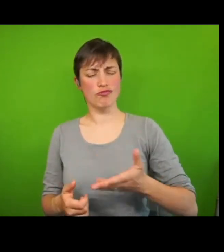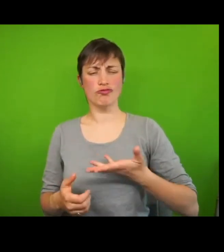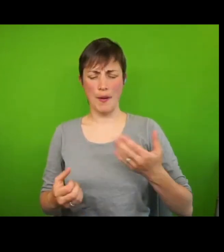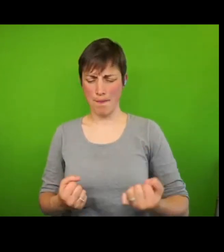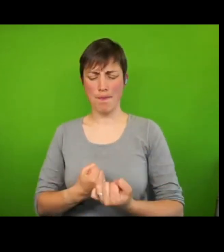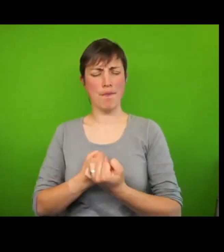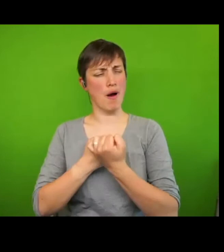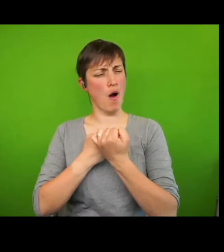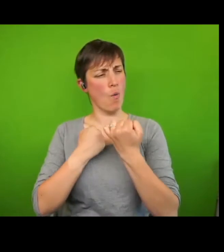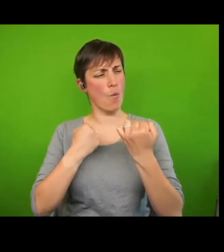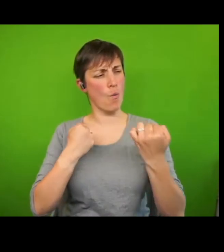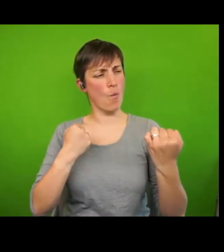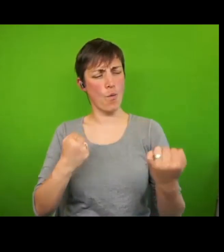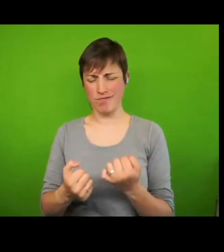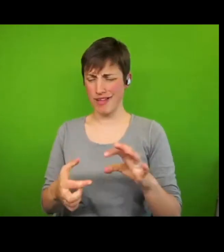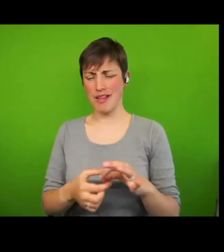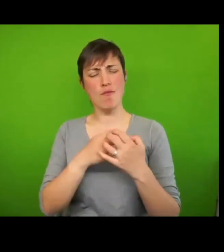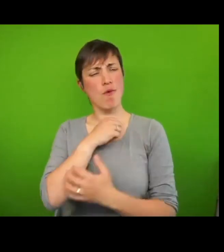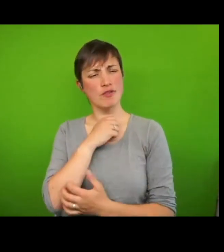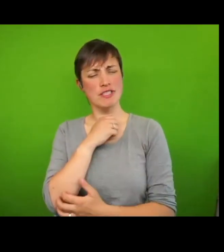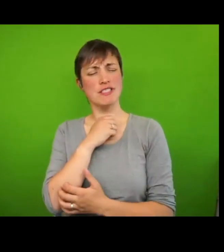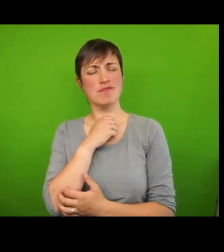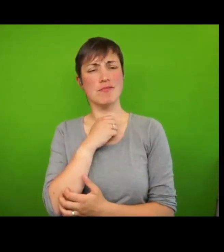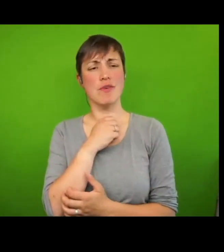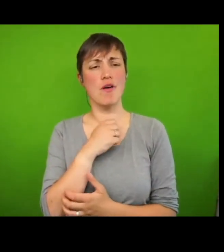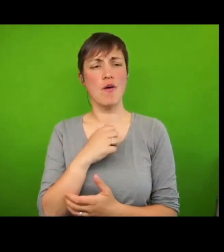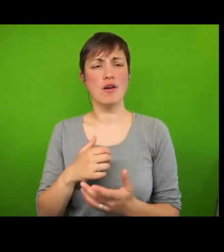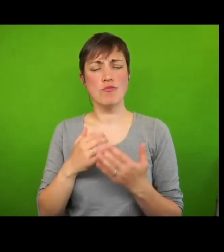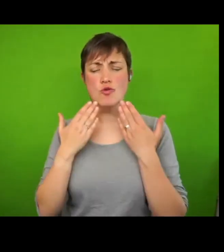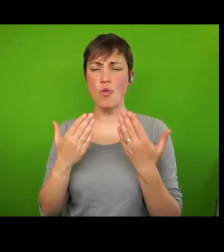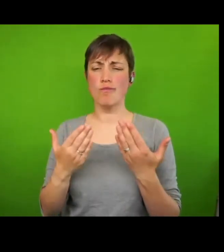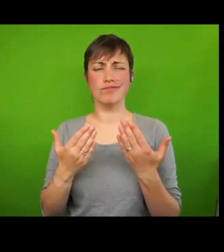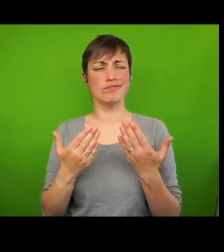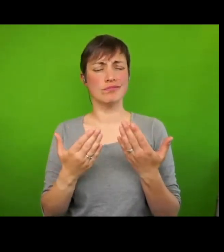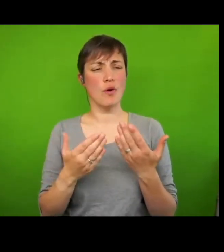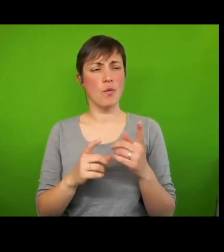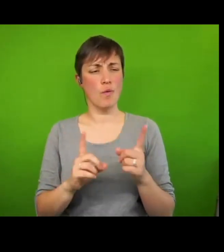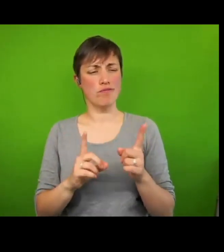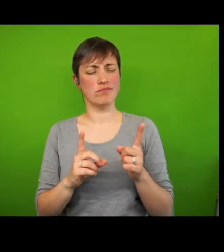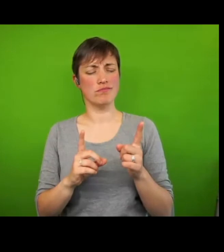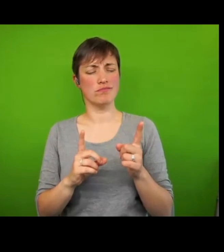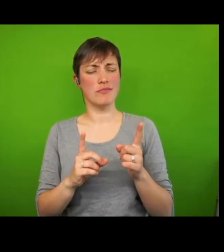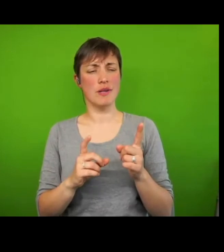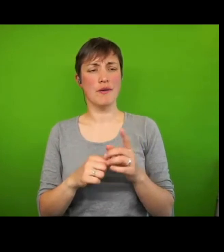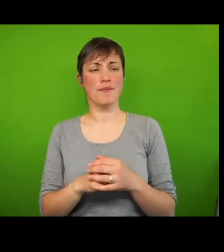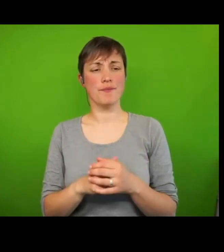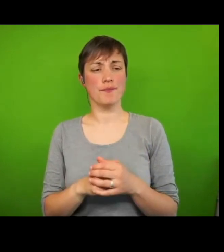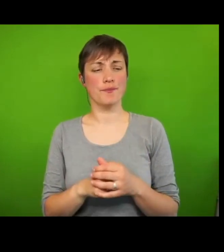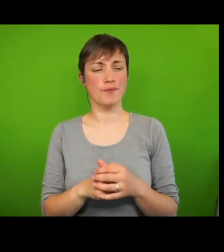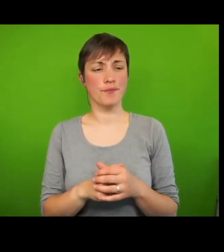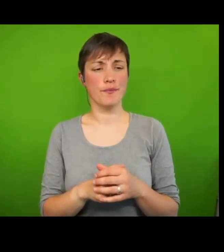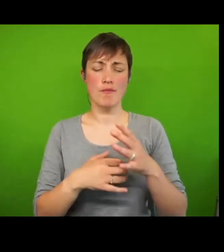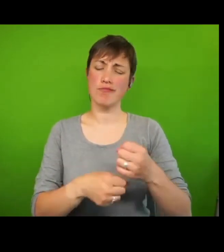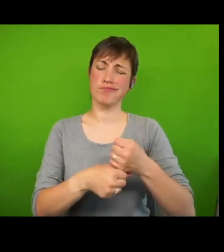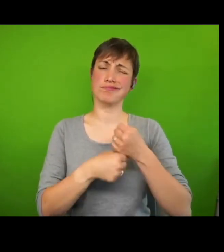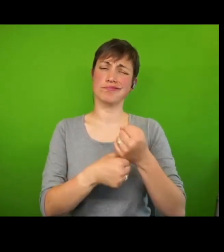American anti-poverty rights activist. Recalling a pivotal moment when homeless people were forcibly